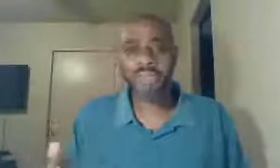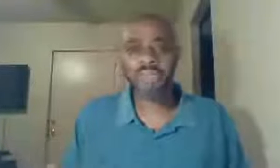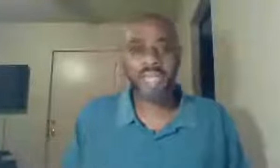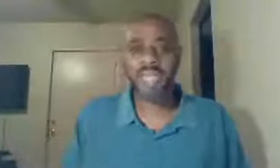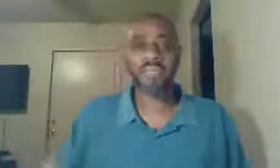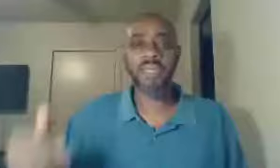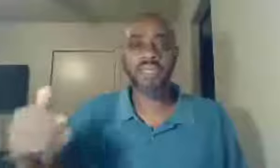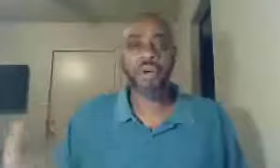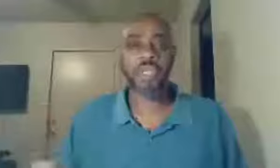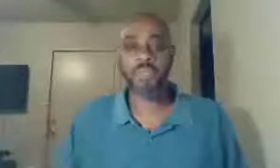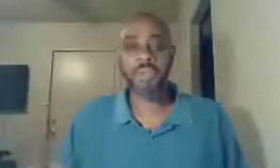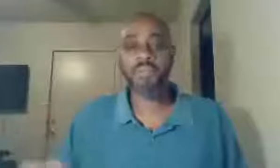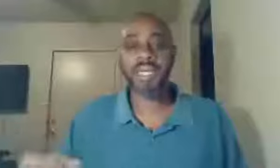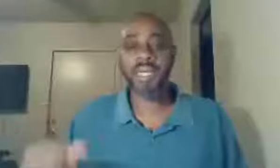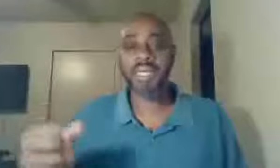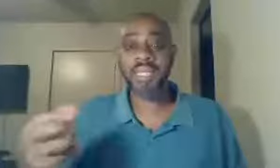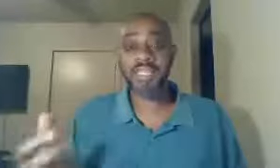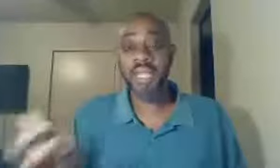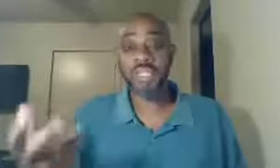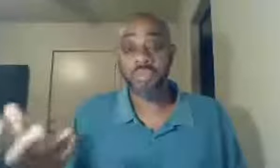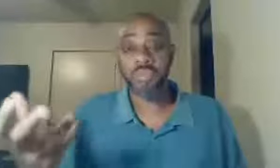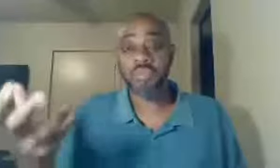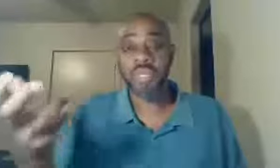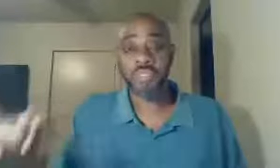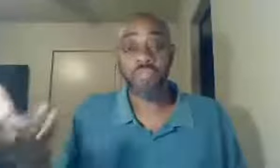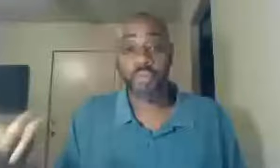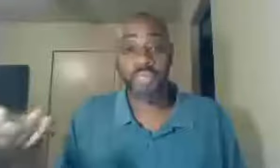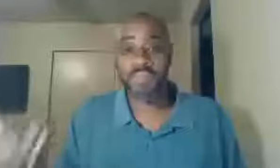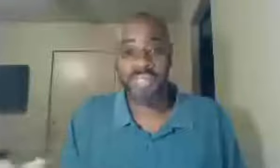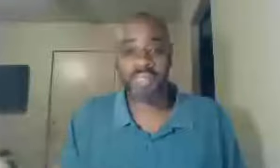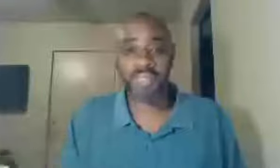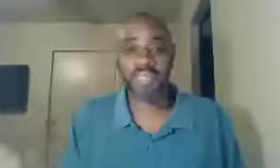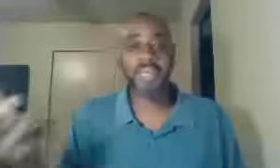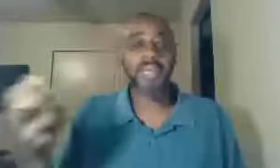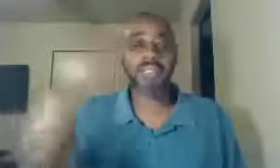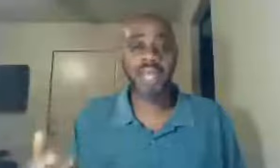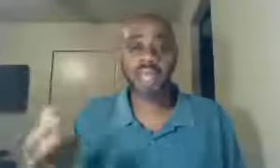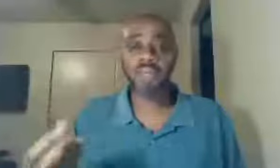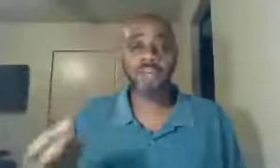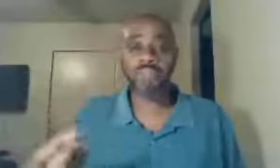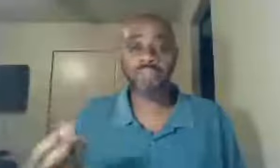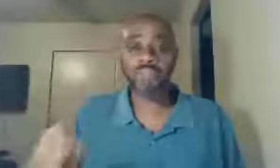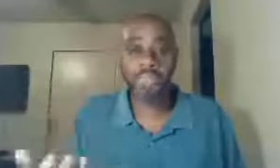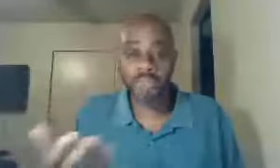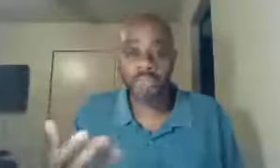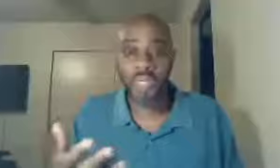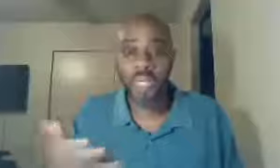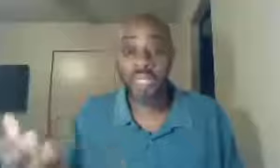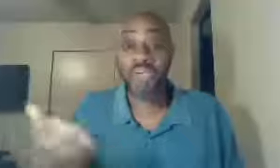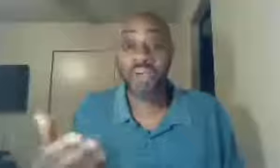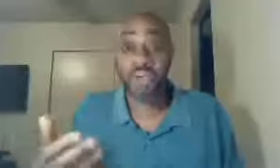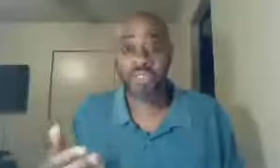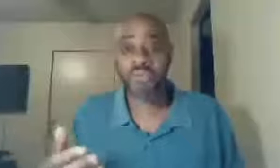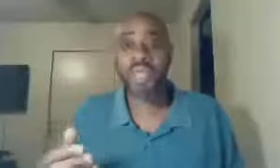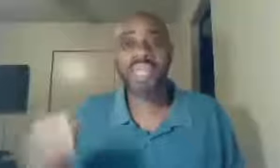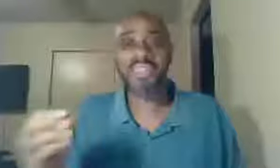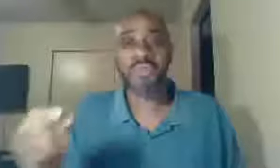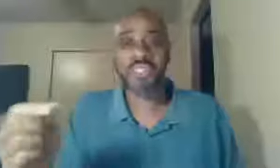understand, the Holy Spirit, being in an intellectual, supreme deity, is not going to keep you, and encourage you, into a